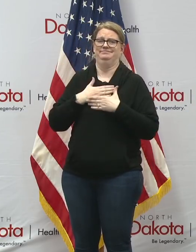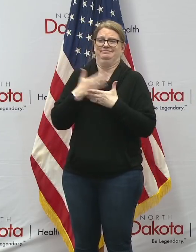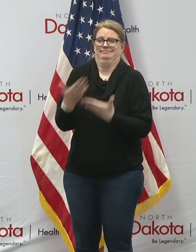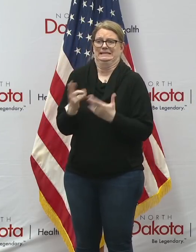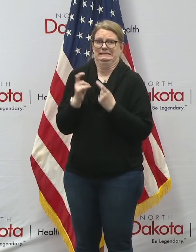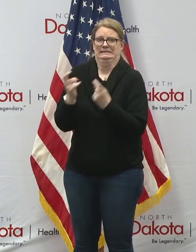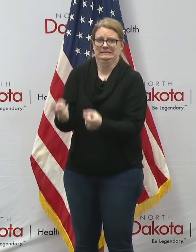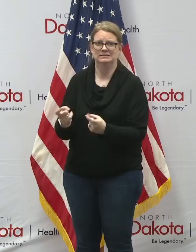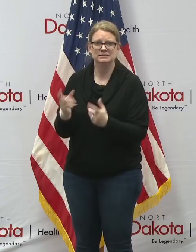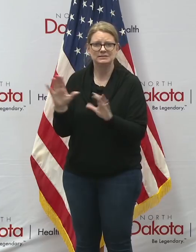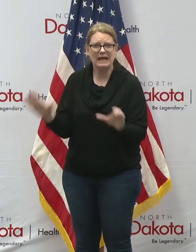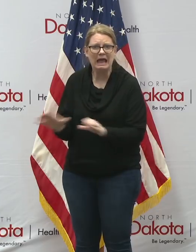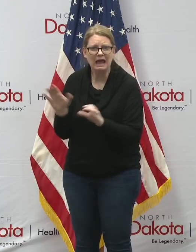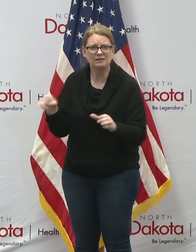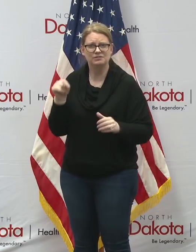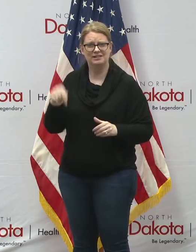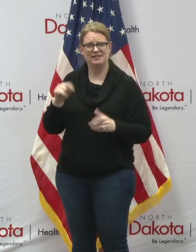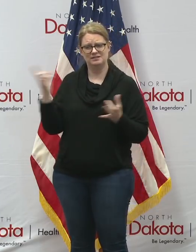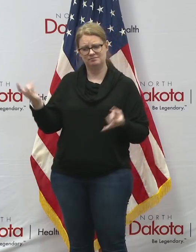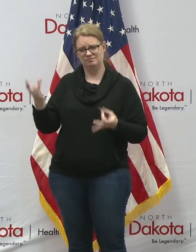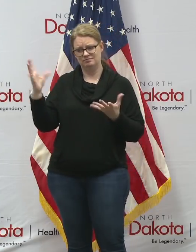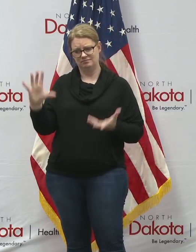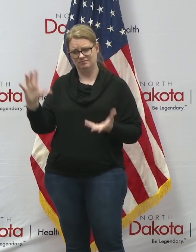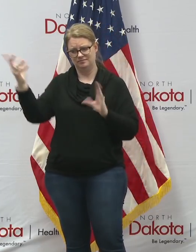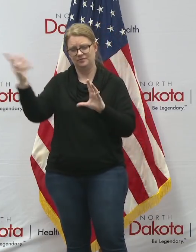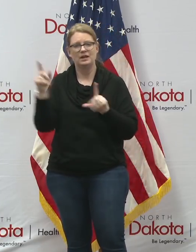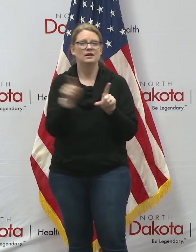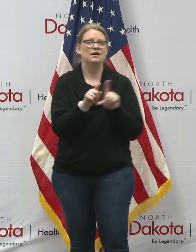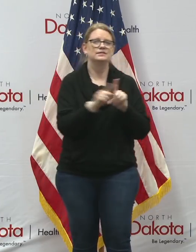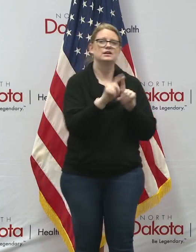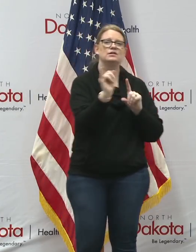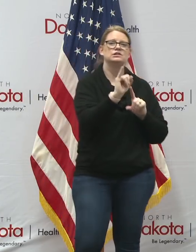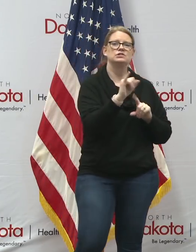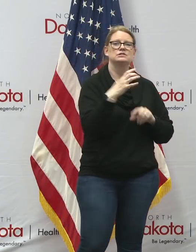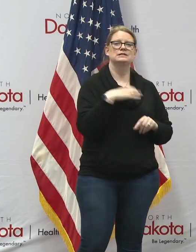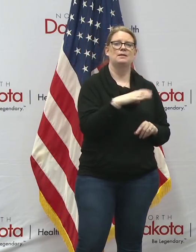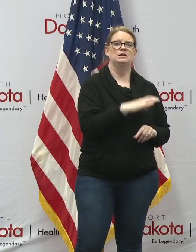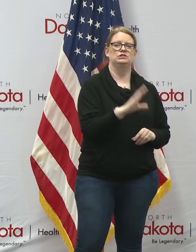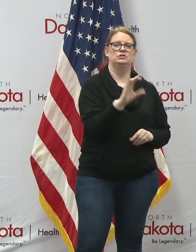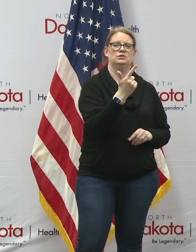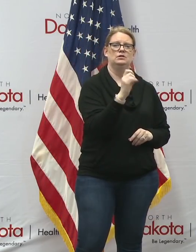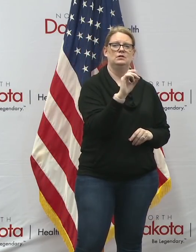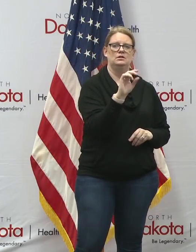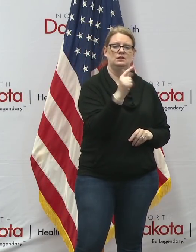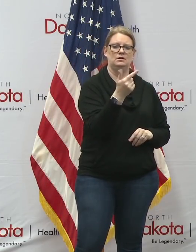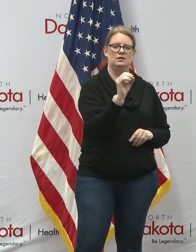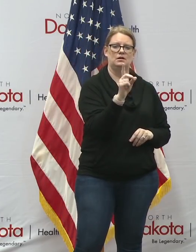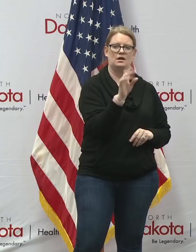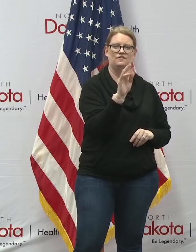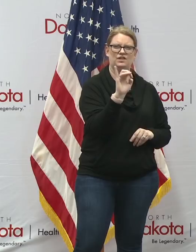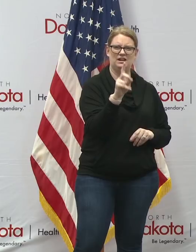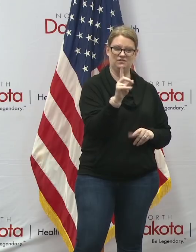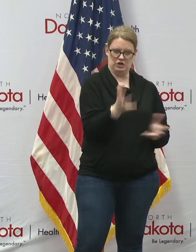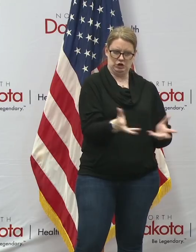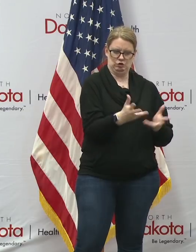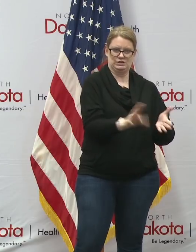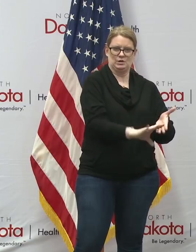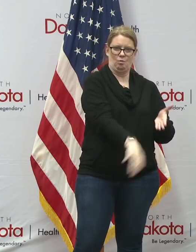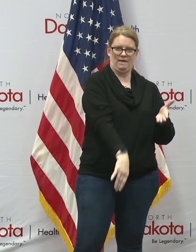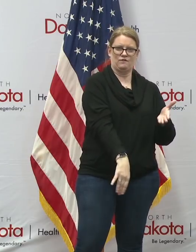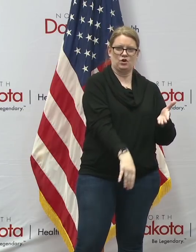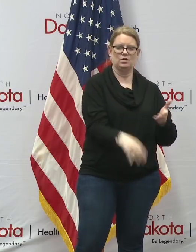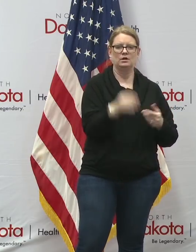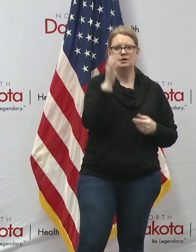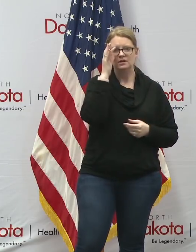uncertainty during this crisis and i also want to thank insurance commissioner godfried for pushing for this waiver and as encouragement